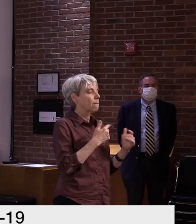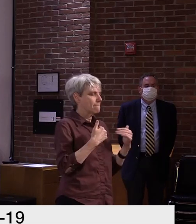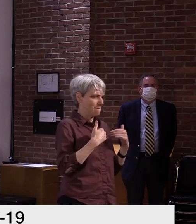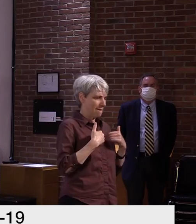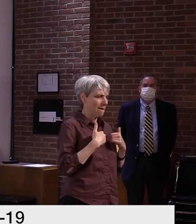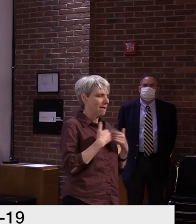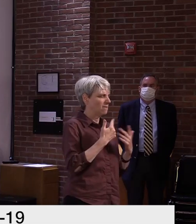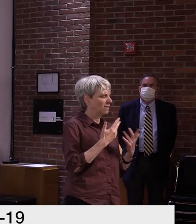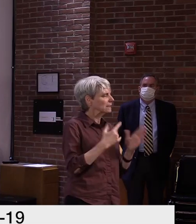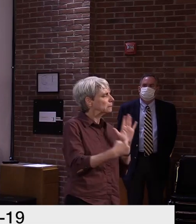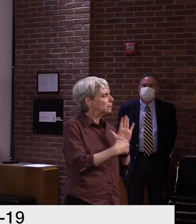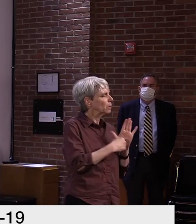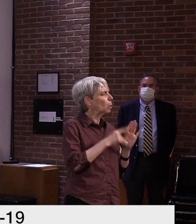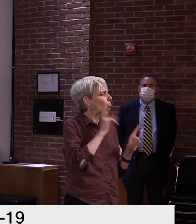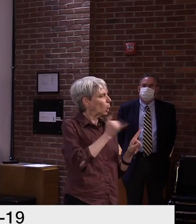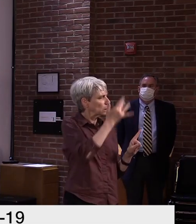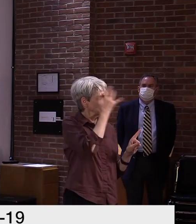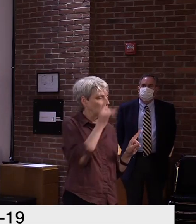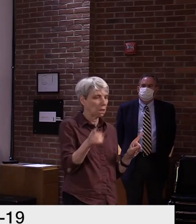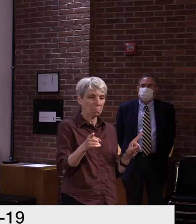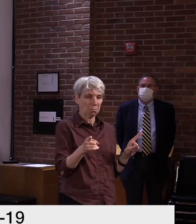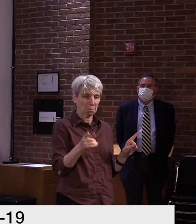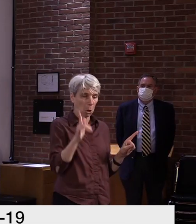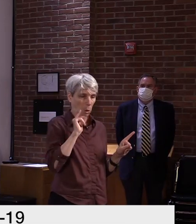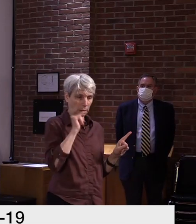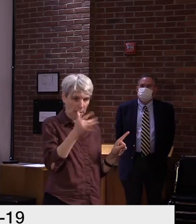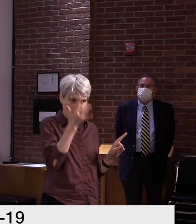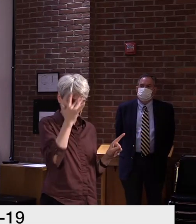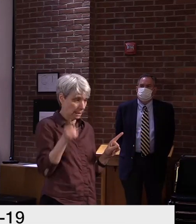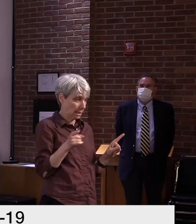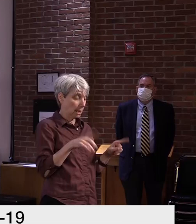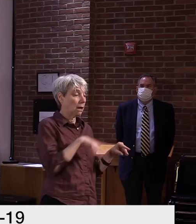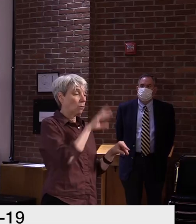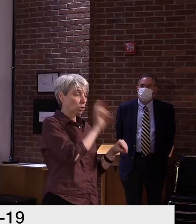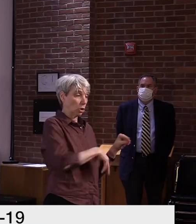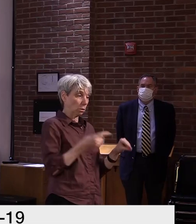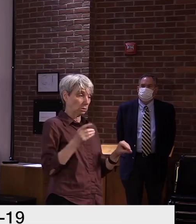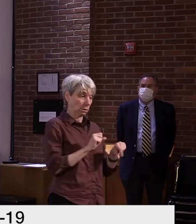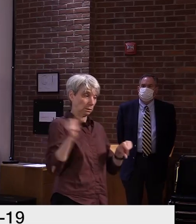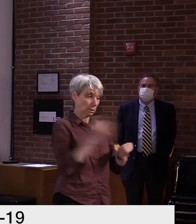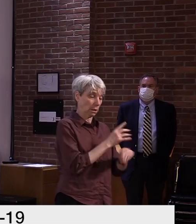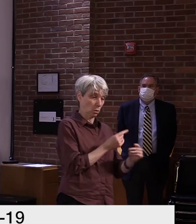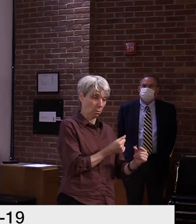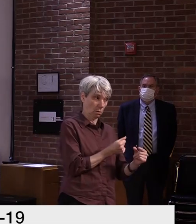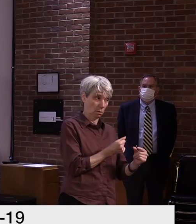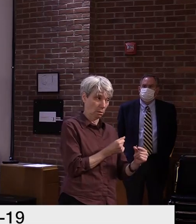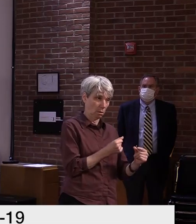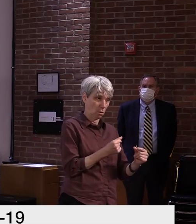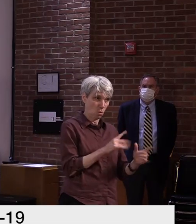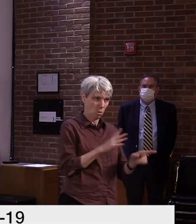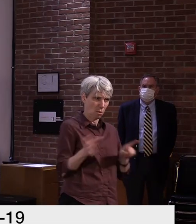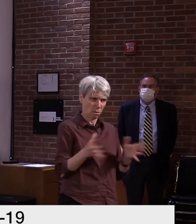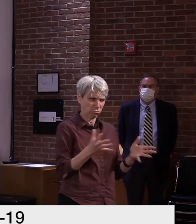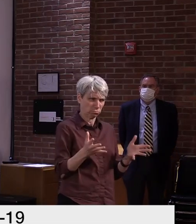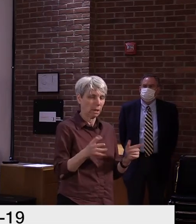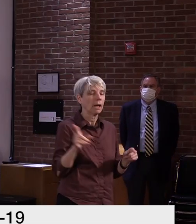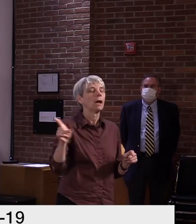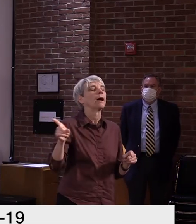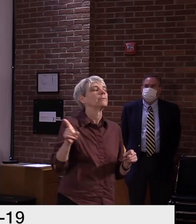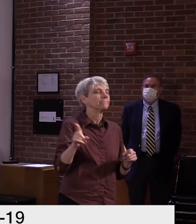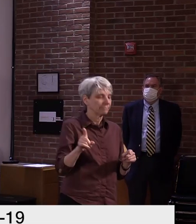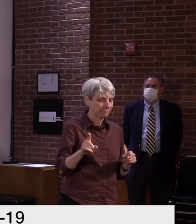symptoms versus if they're asymptomatic. Okay, so the, the largest group that has a priority, if I could put that, uh,